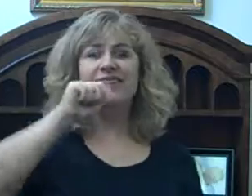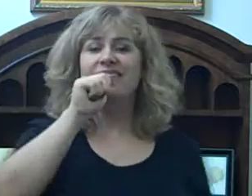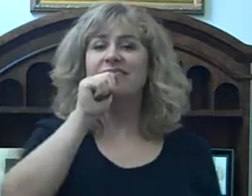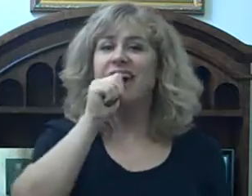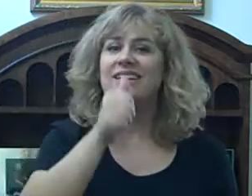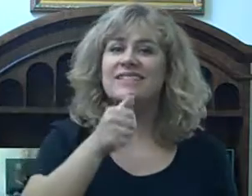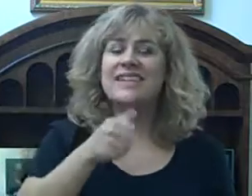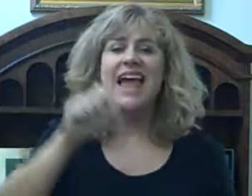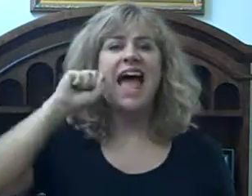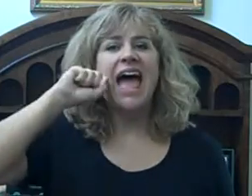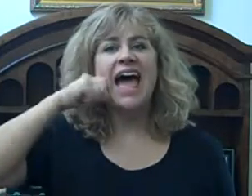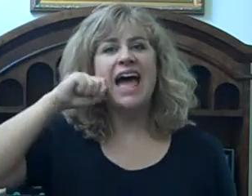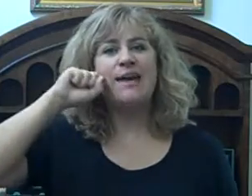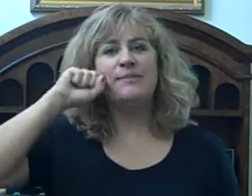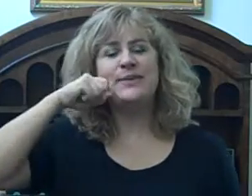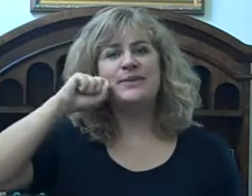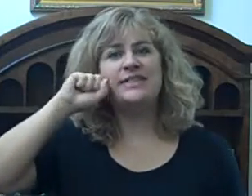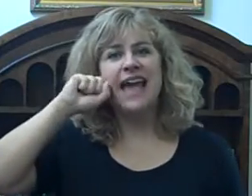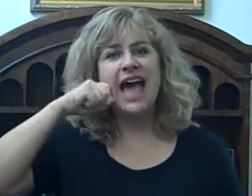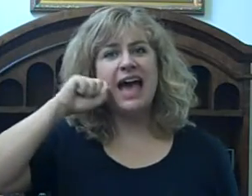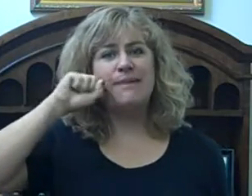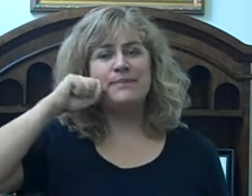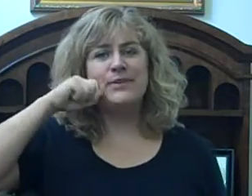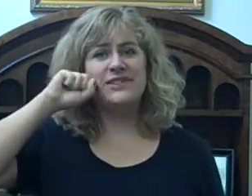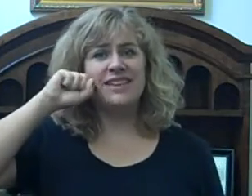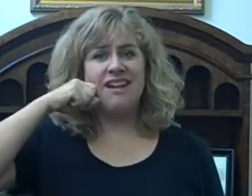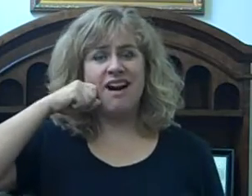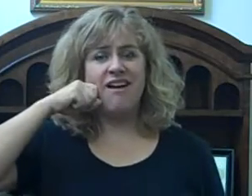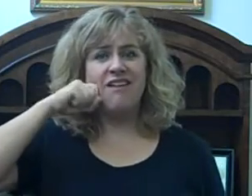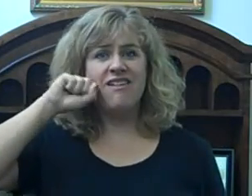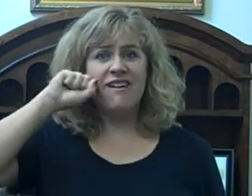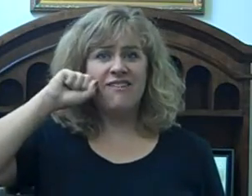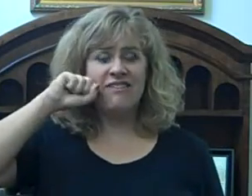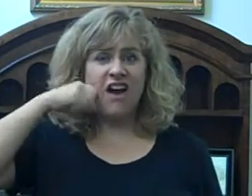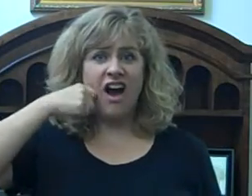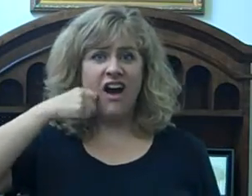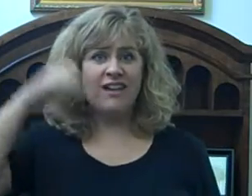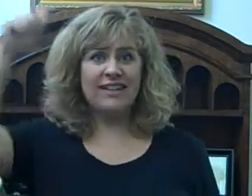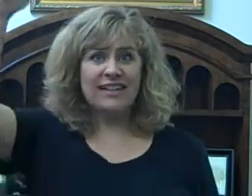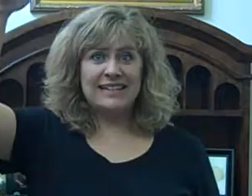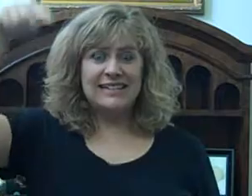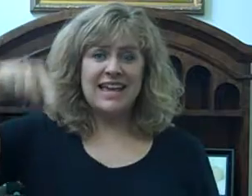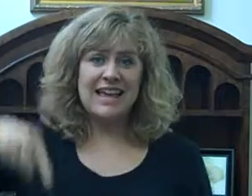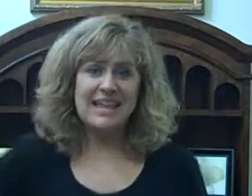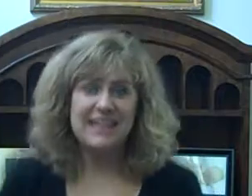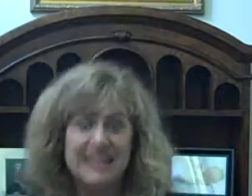full of nuts, apples, apples, they all fall down.